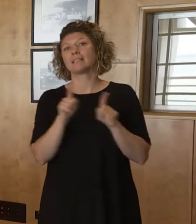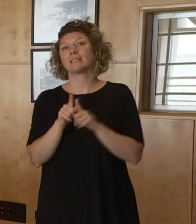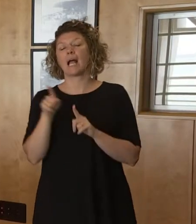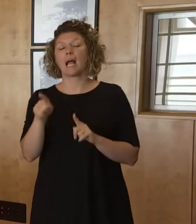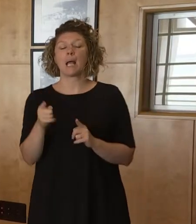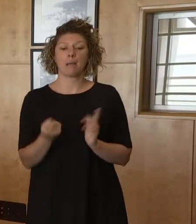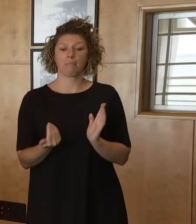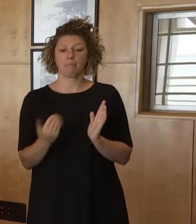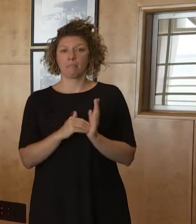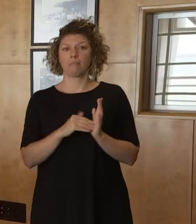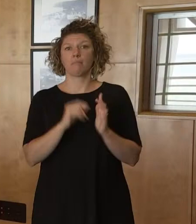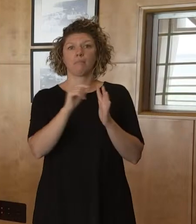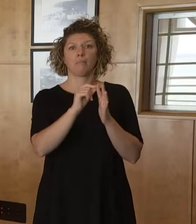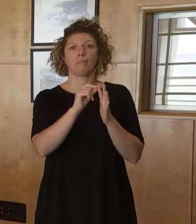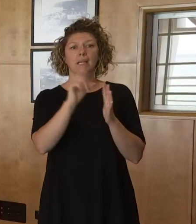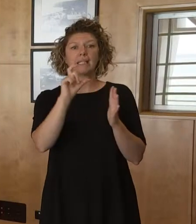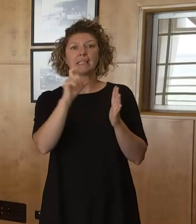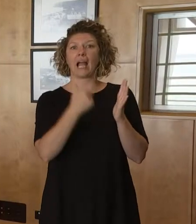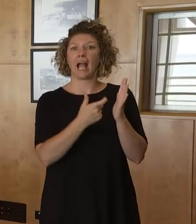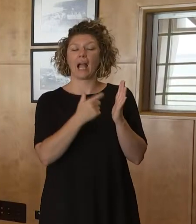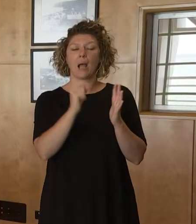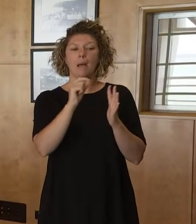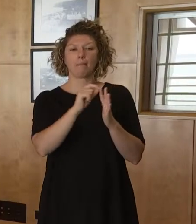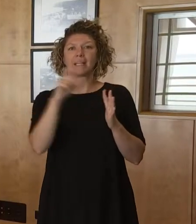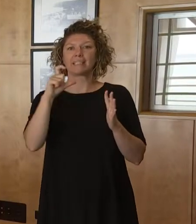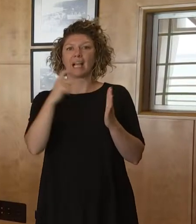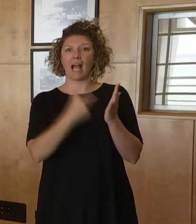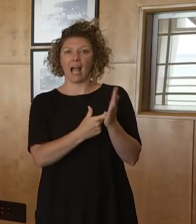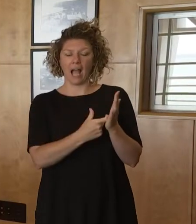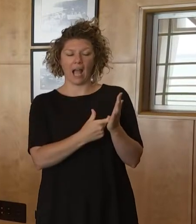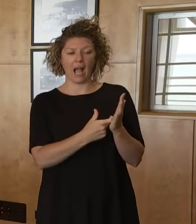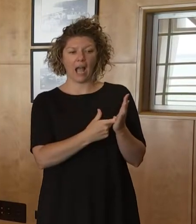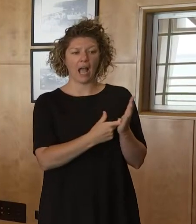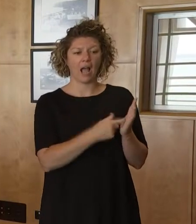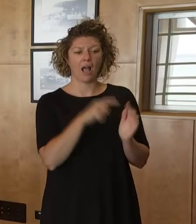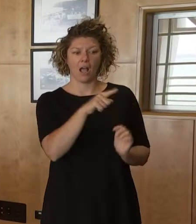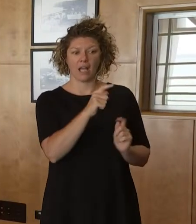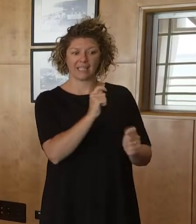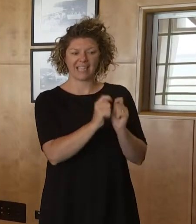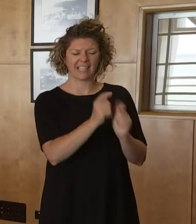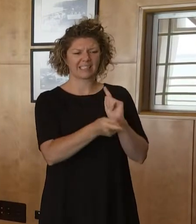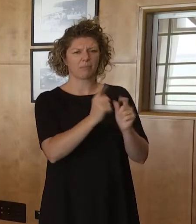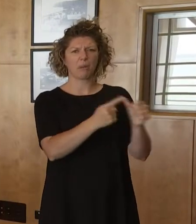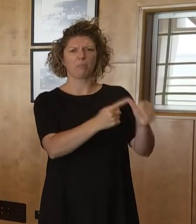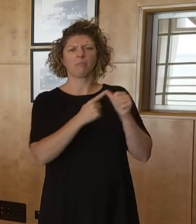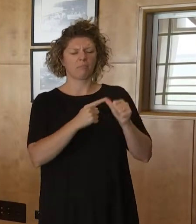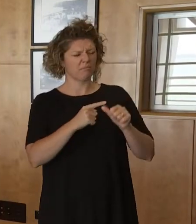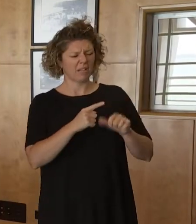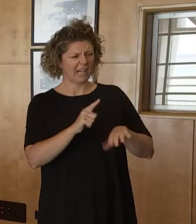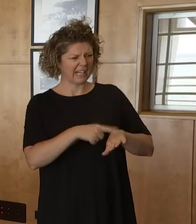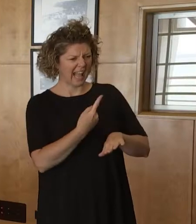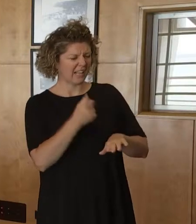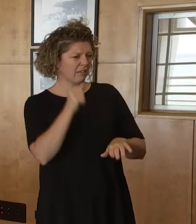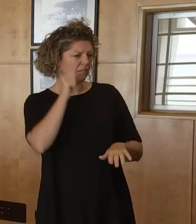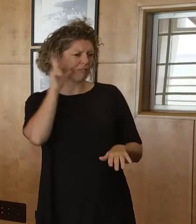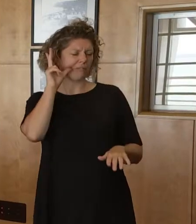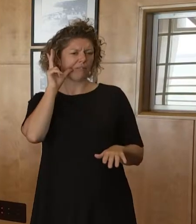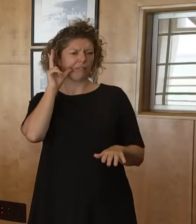Friday, it goes into Friday's number. Why are we doing something completely different for rat tests and